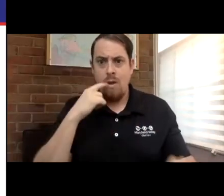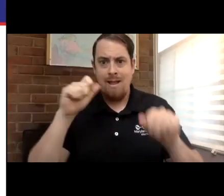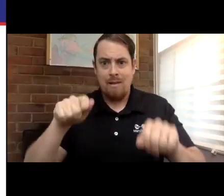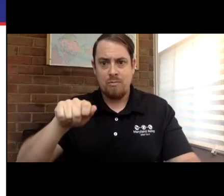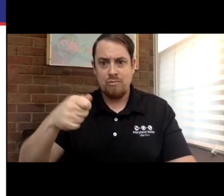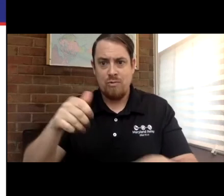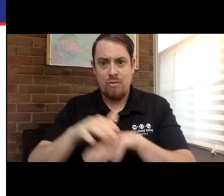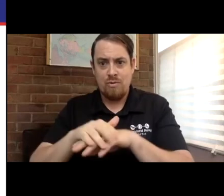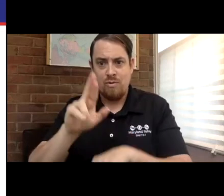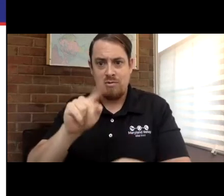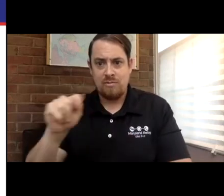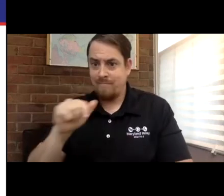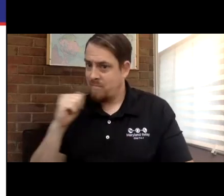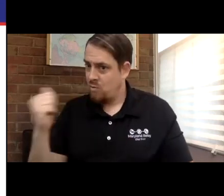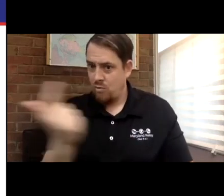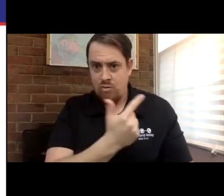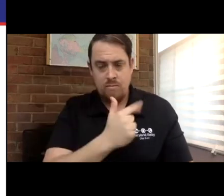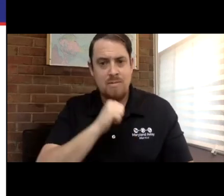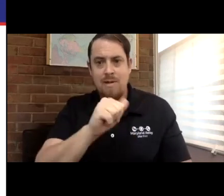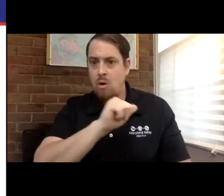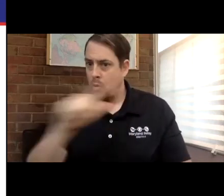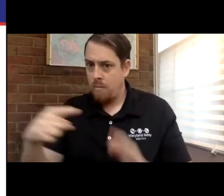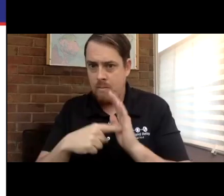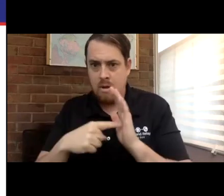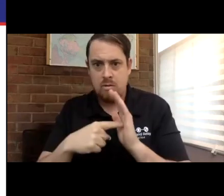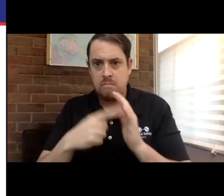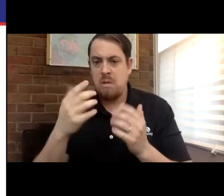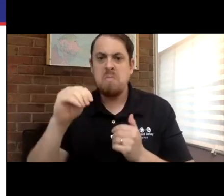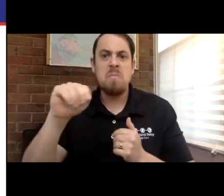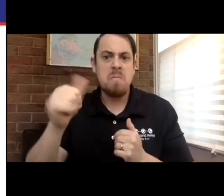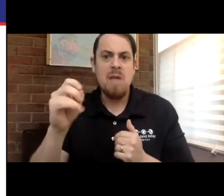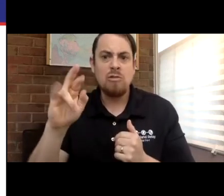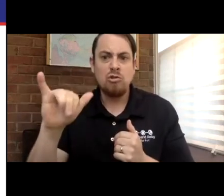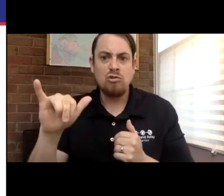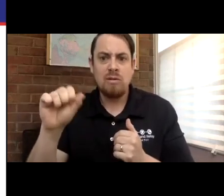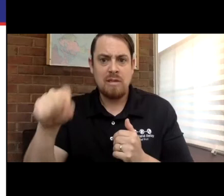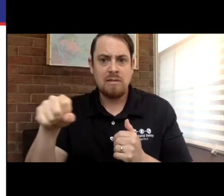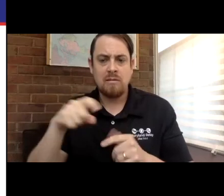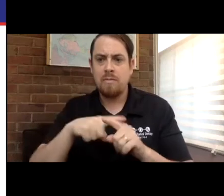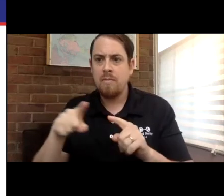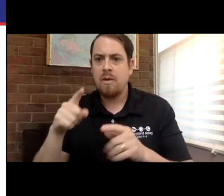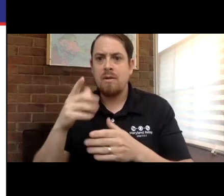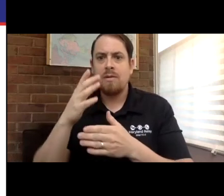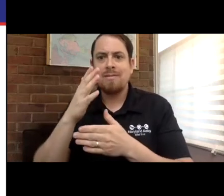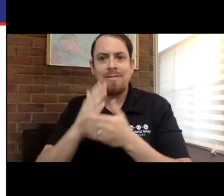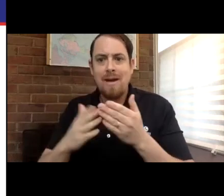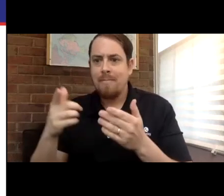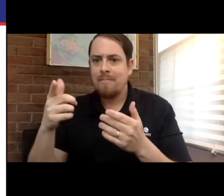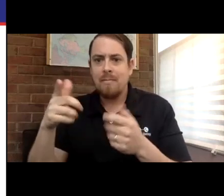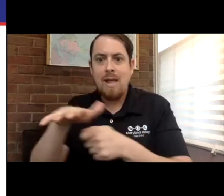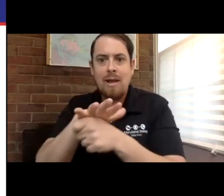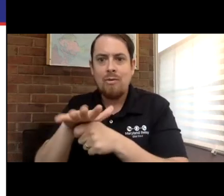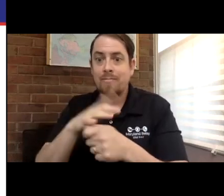today's talk, not all phones have RTT native. Not all models. The majority, yes.